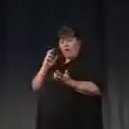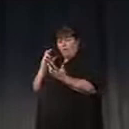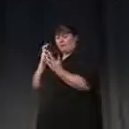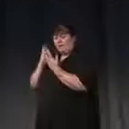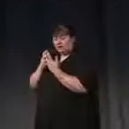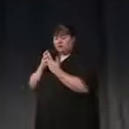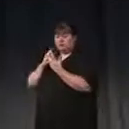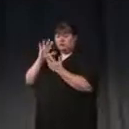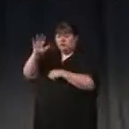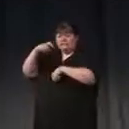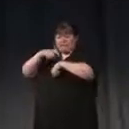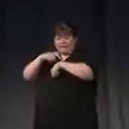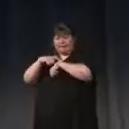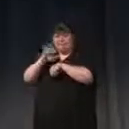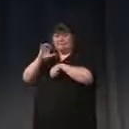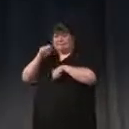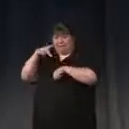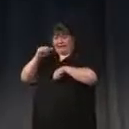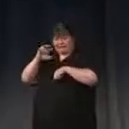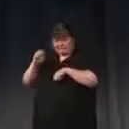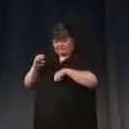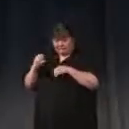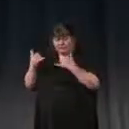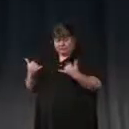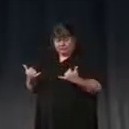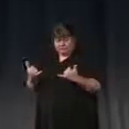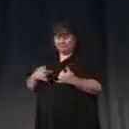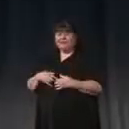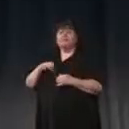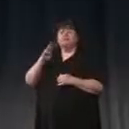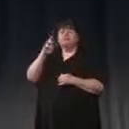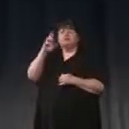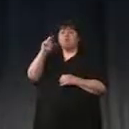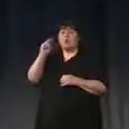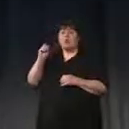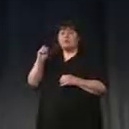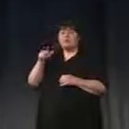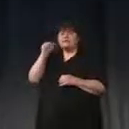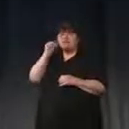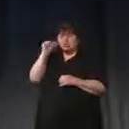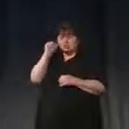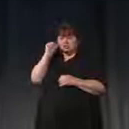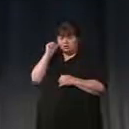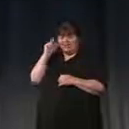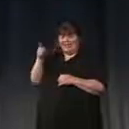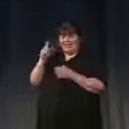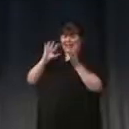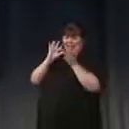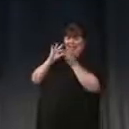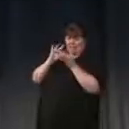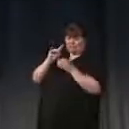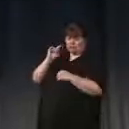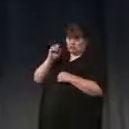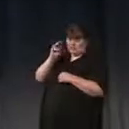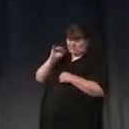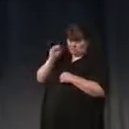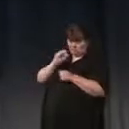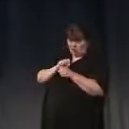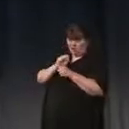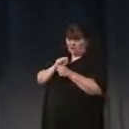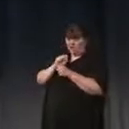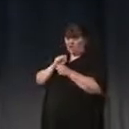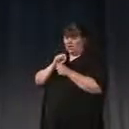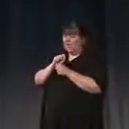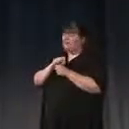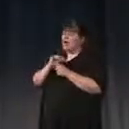and time in which you're acting. As Bruno Latour yesterday discussed of Tomas' work, the works can